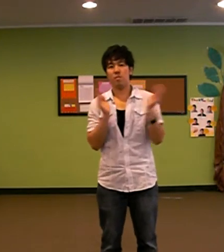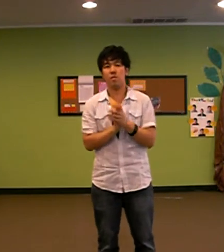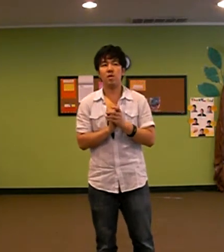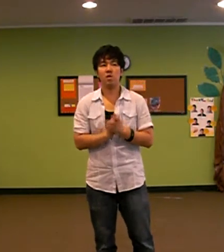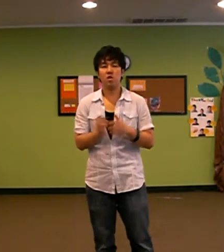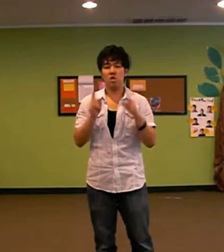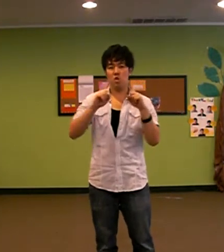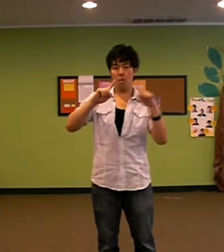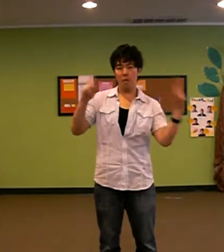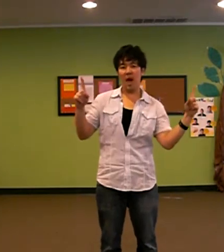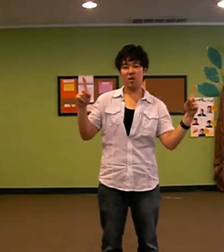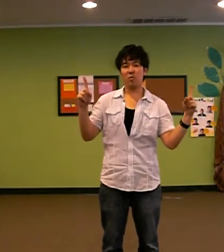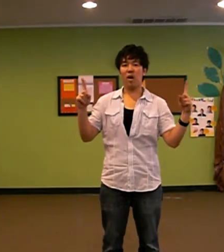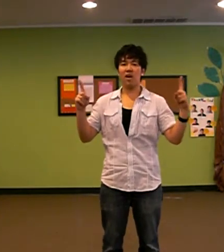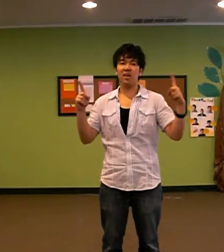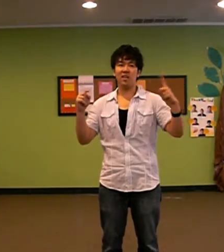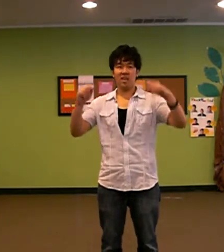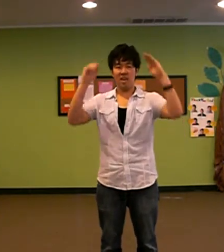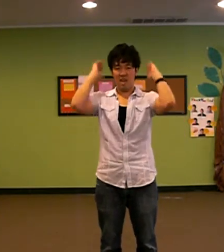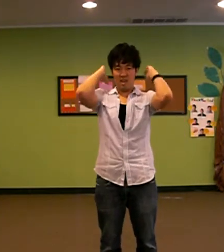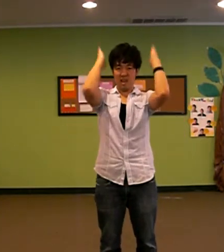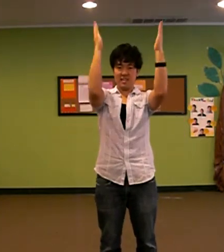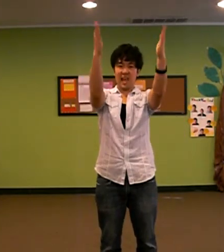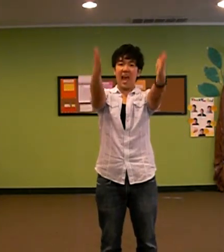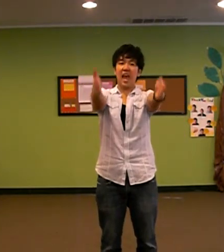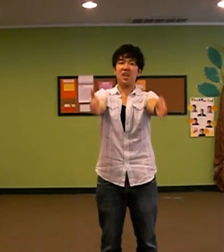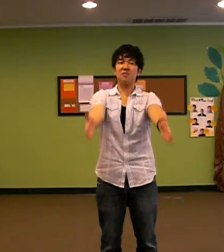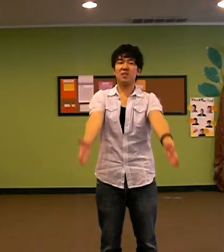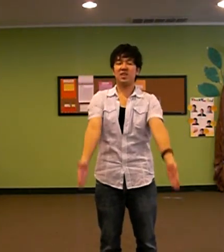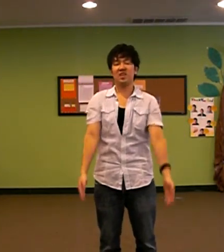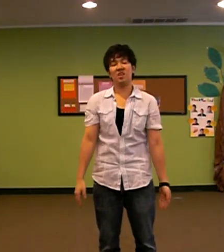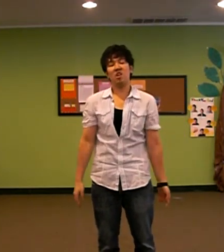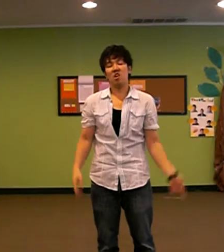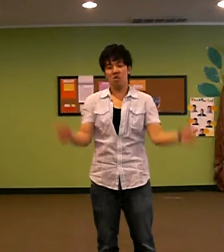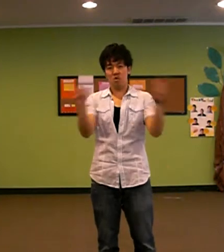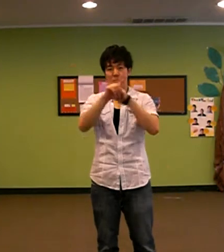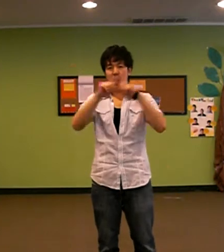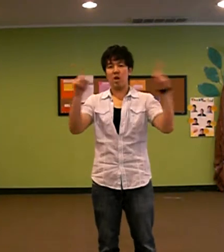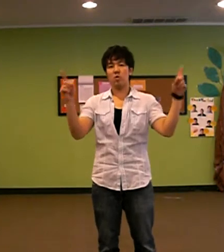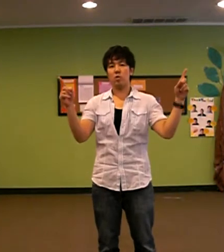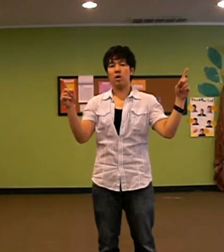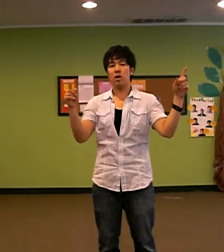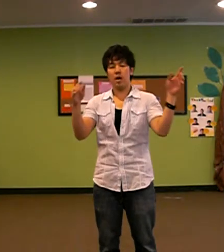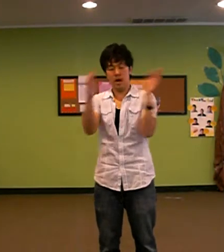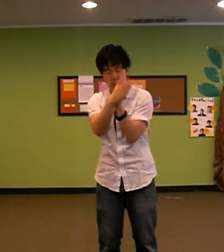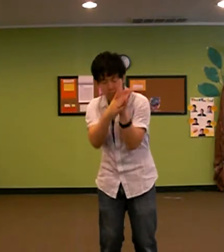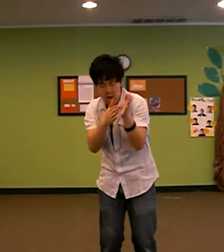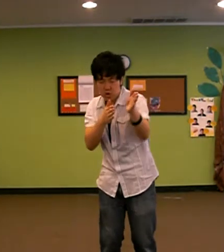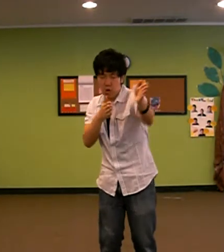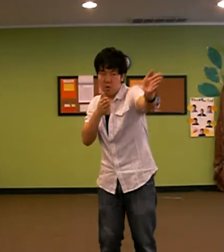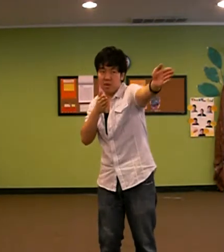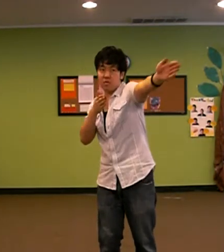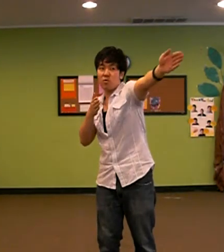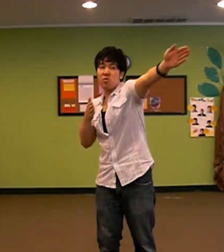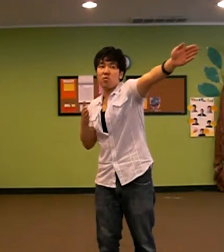No matter what is ahead of me, no matter what I'm going through,